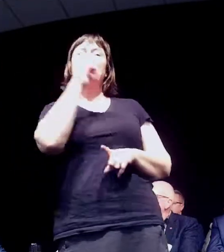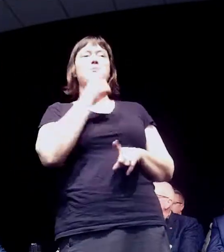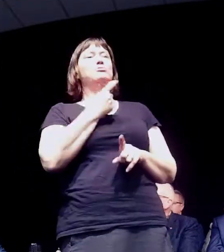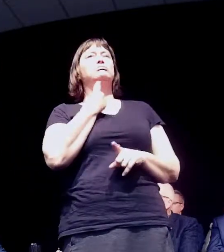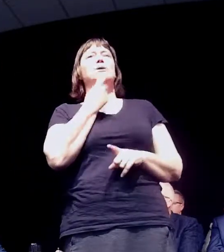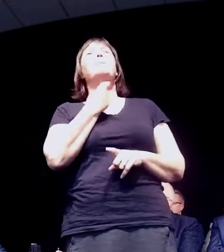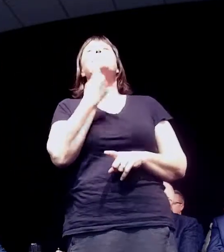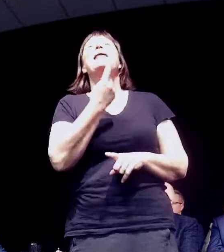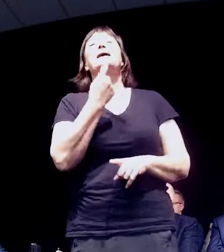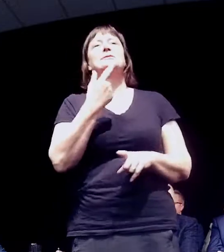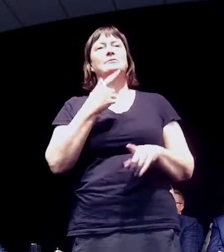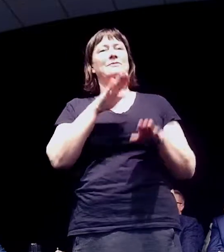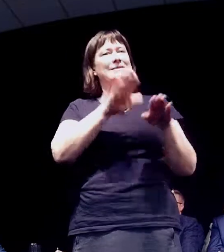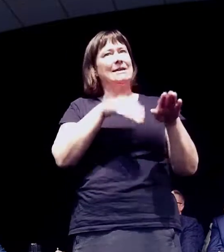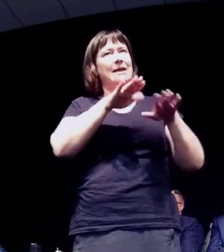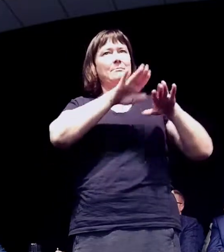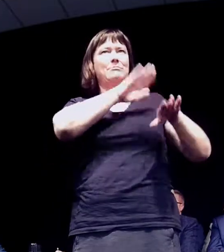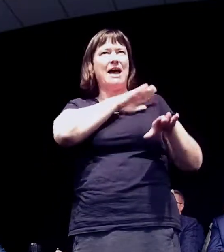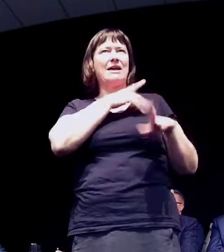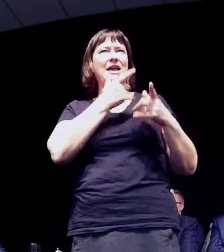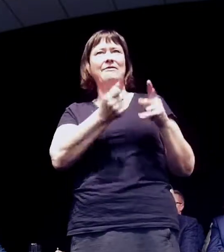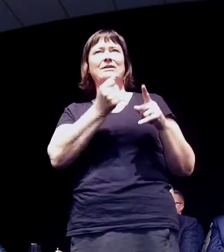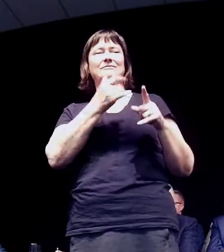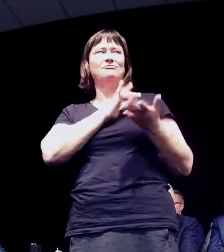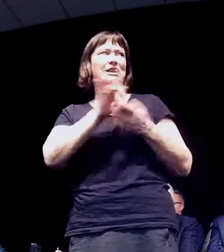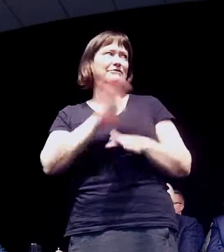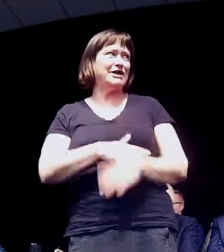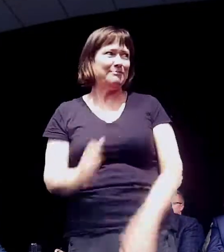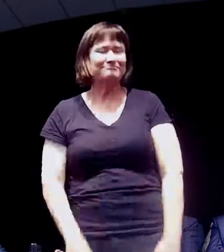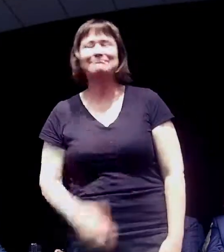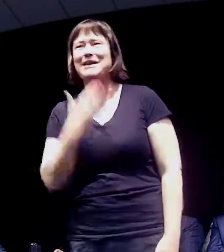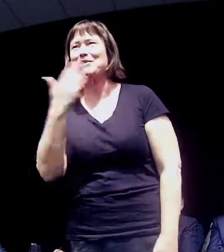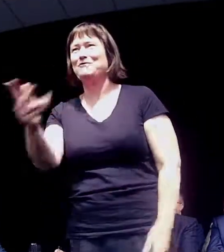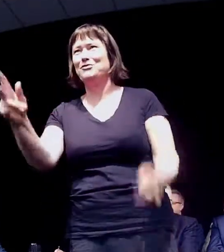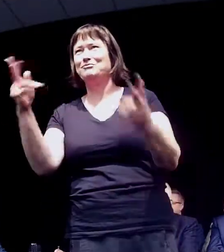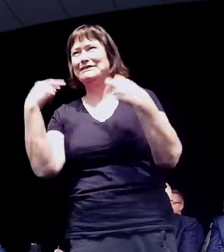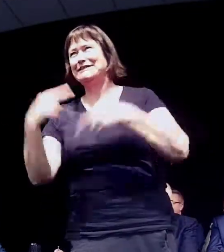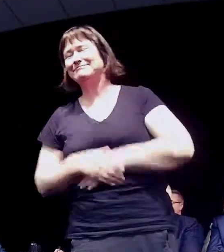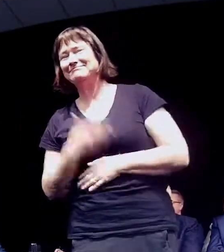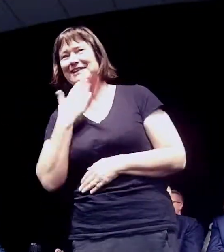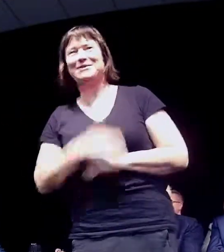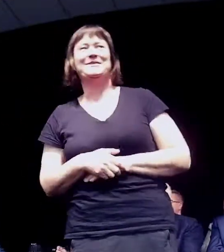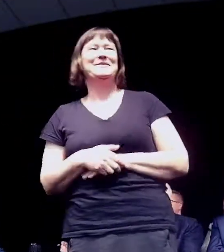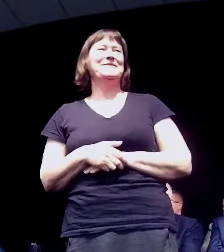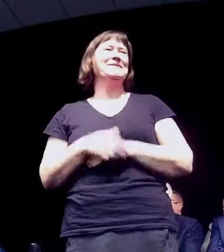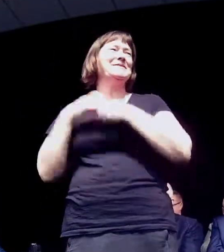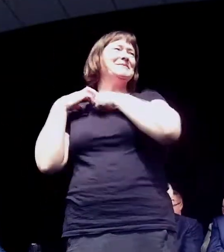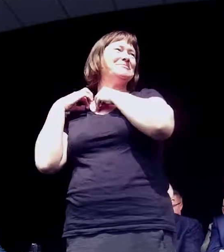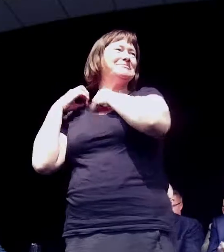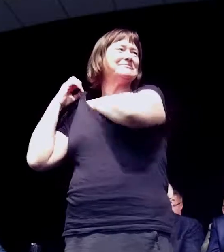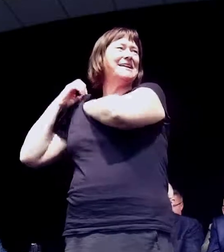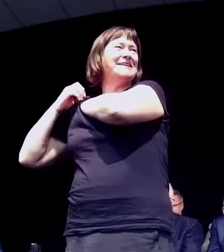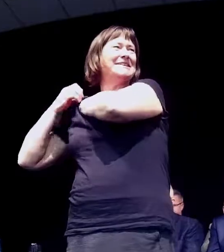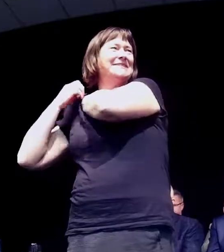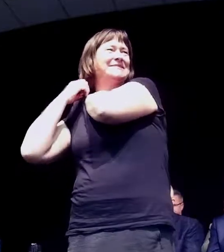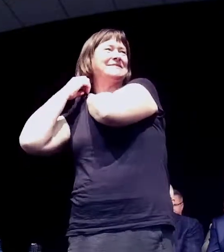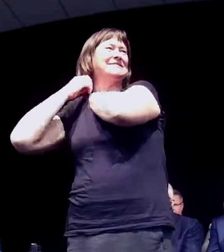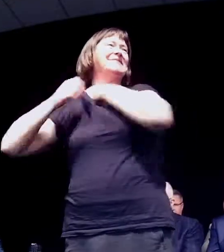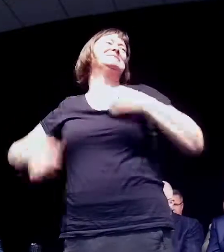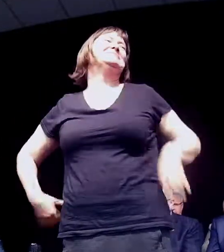amount of time. Thank you guys for listening. you.